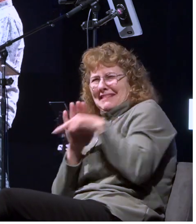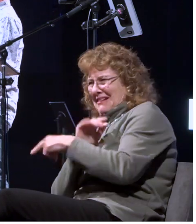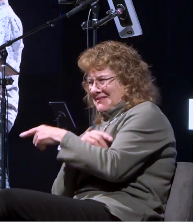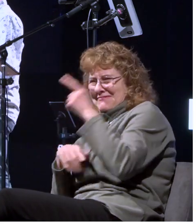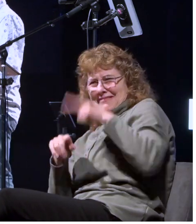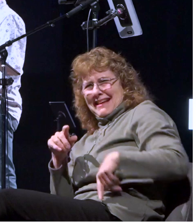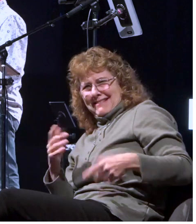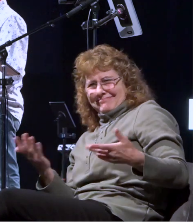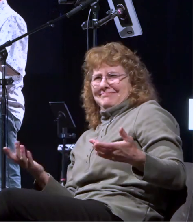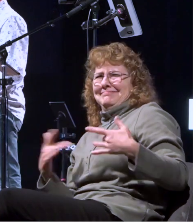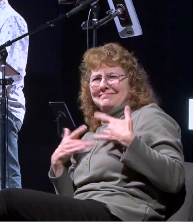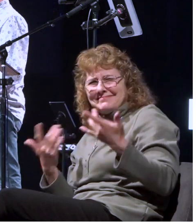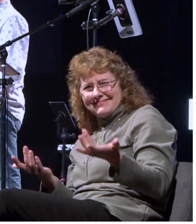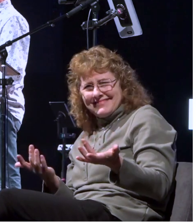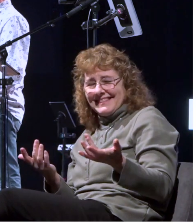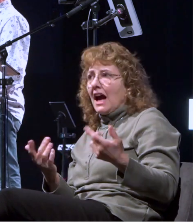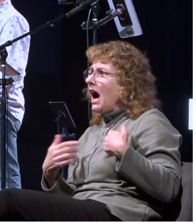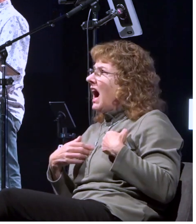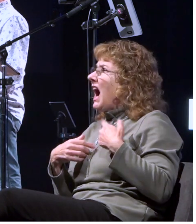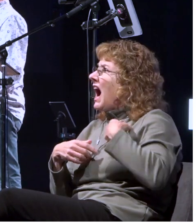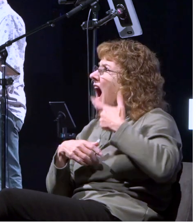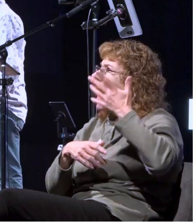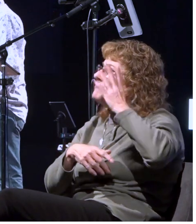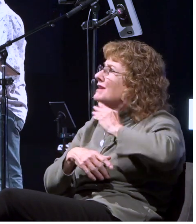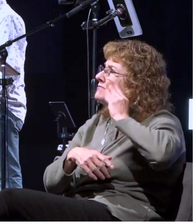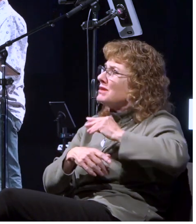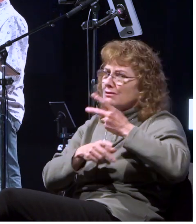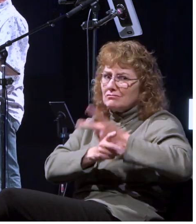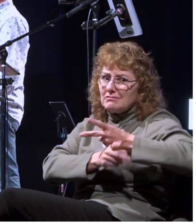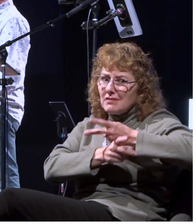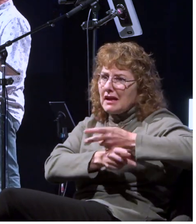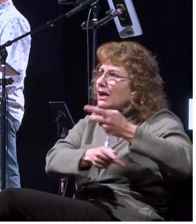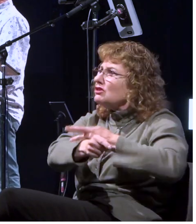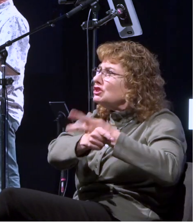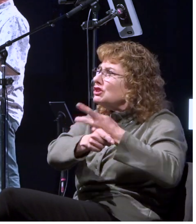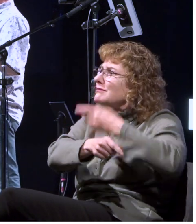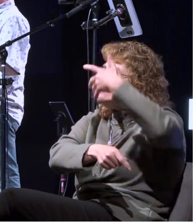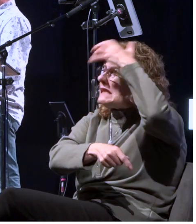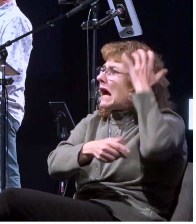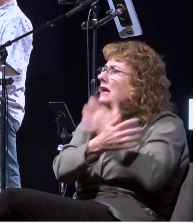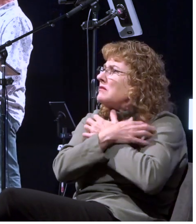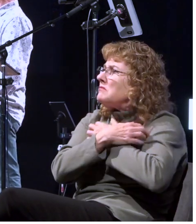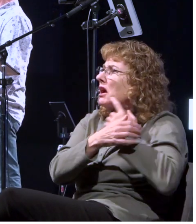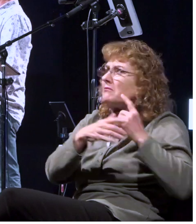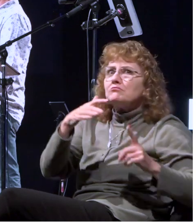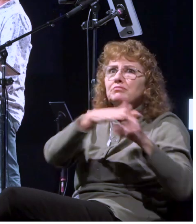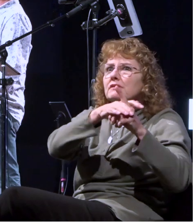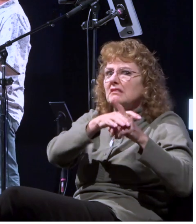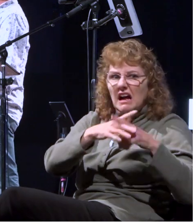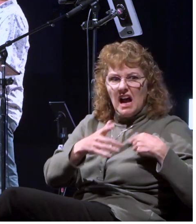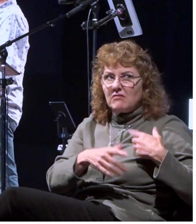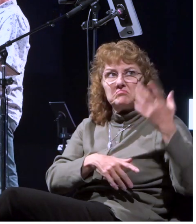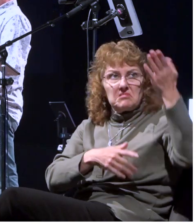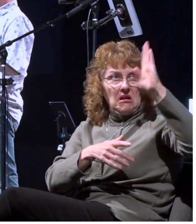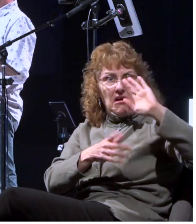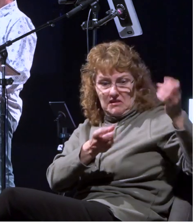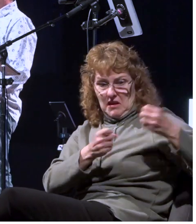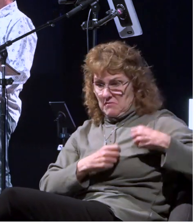father of my father uh since i was a boy and when the lion or the bear showed up i god gave me the power to overcome them